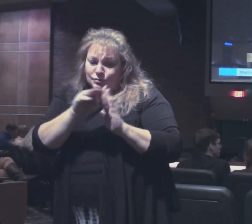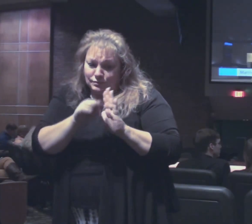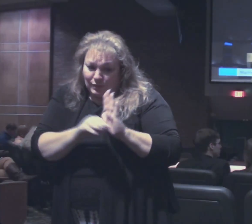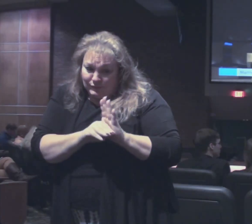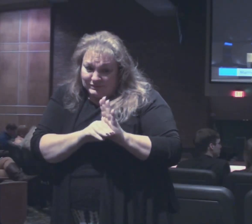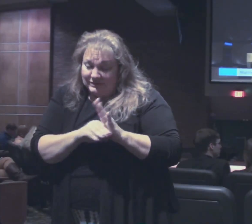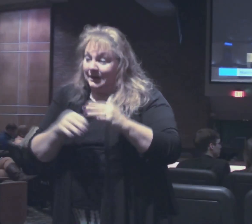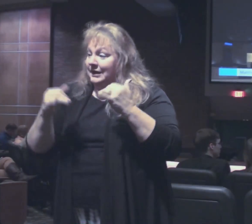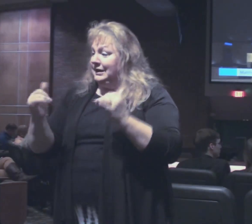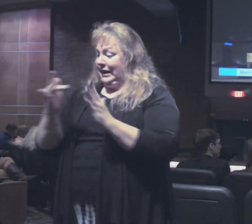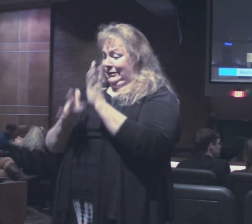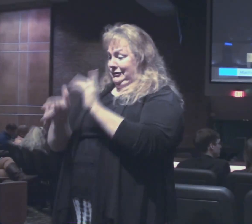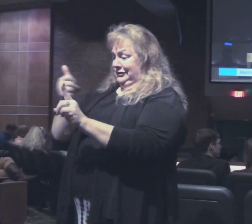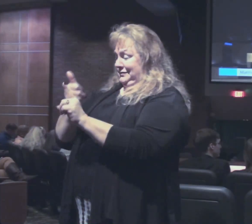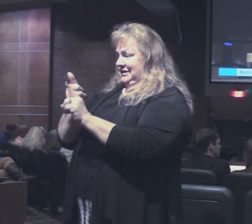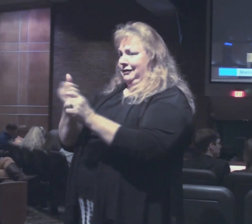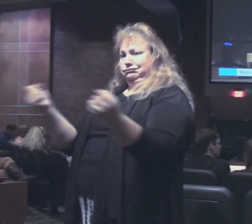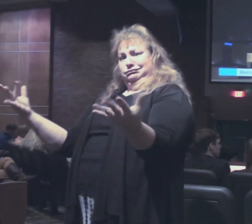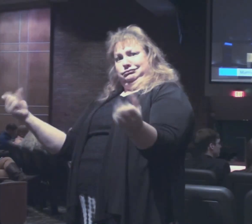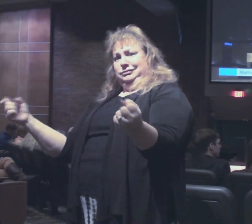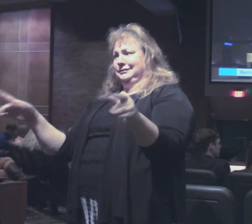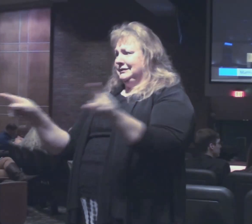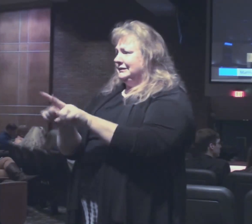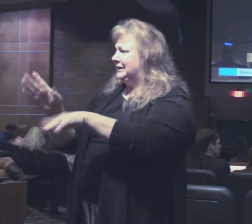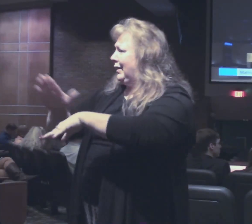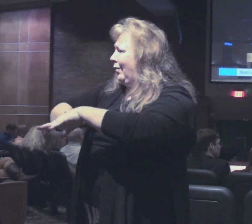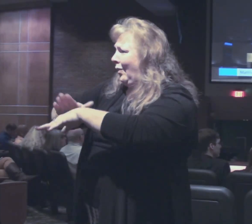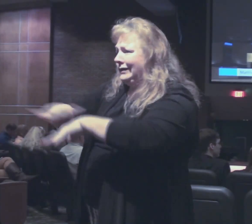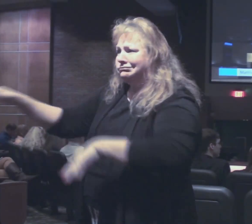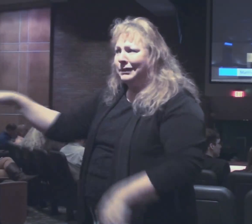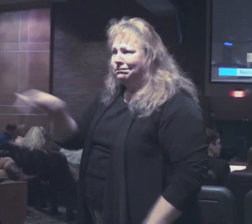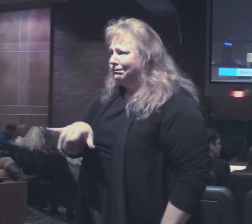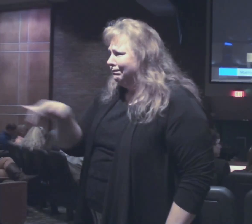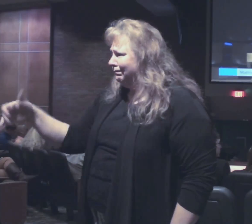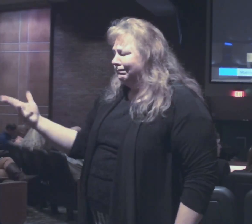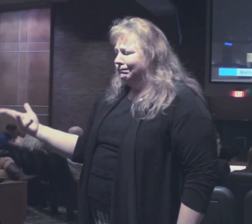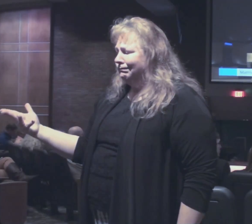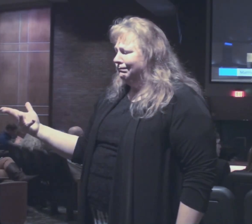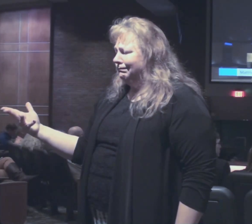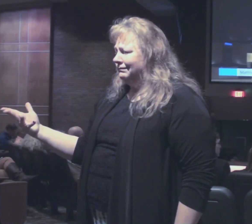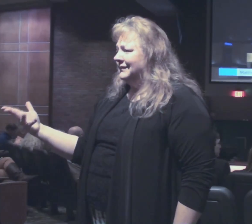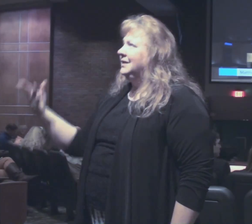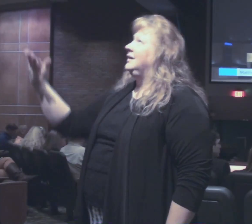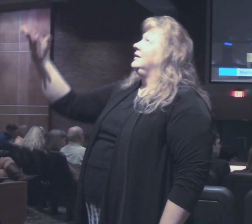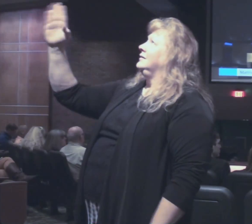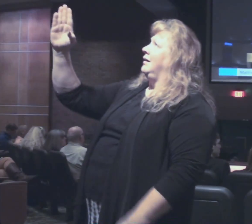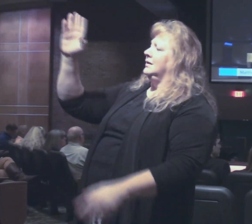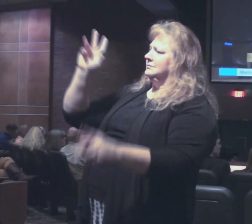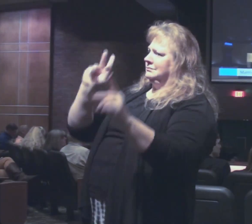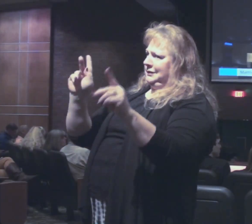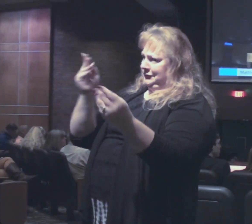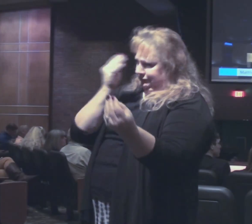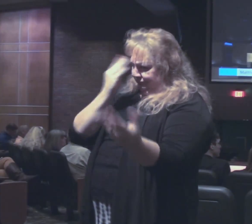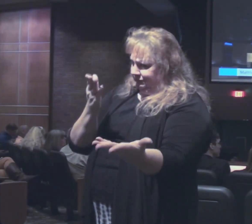now Christ on earth is speaking in the same warning to God's people.